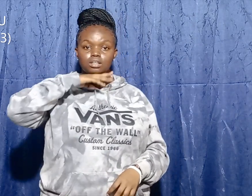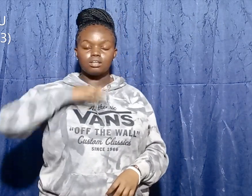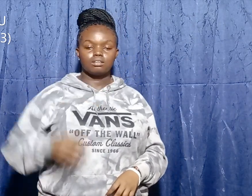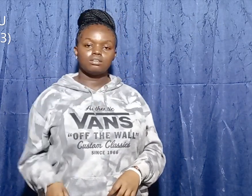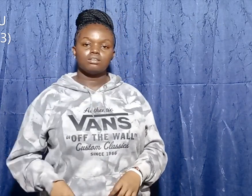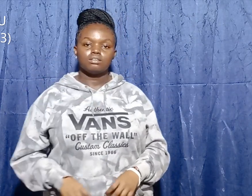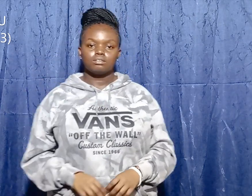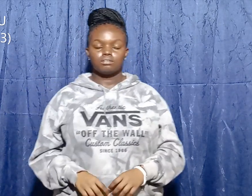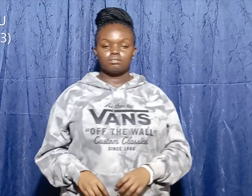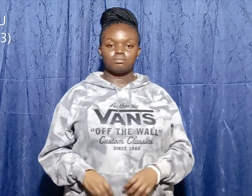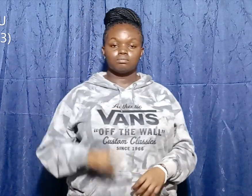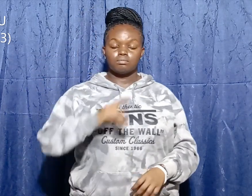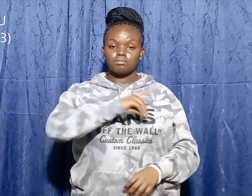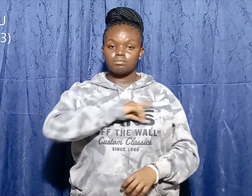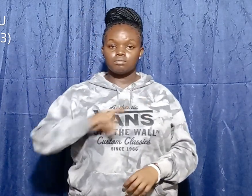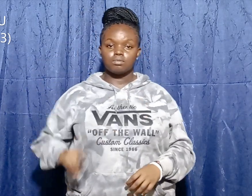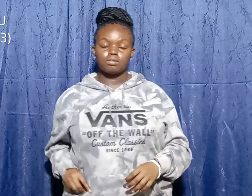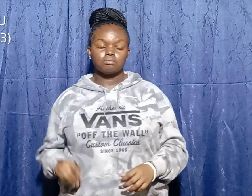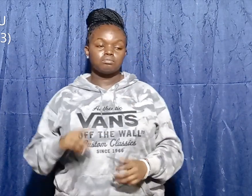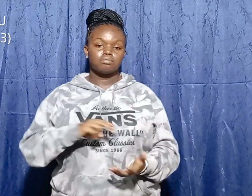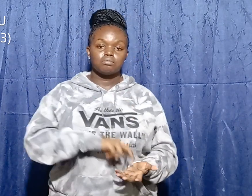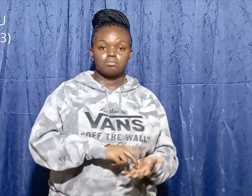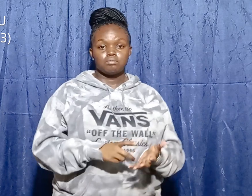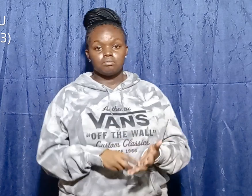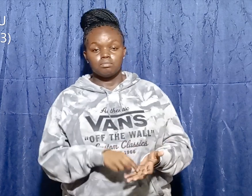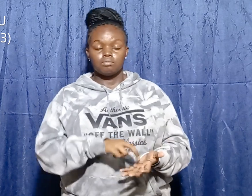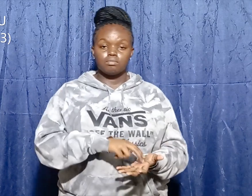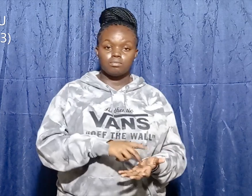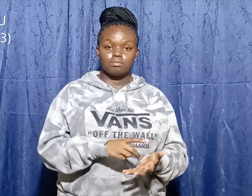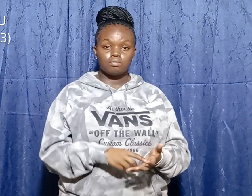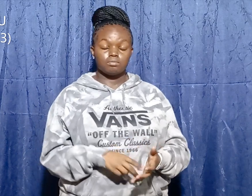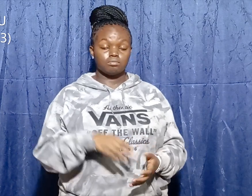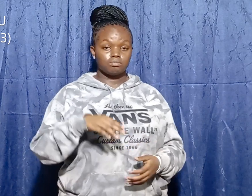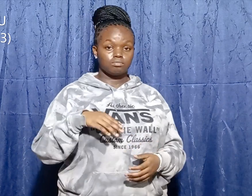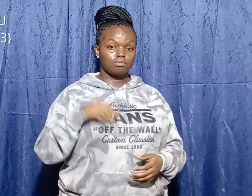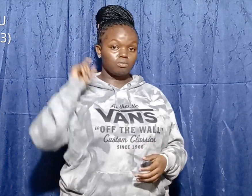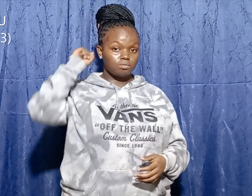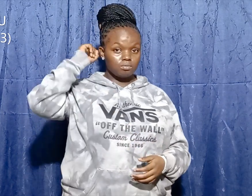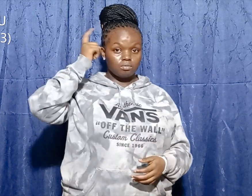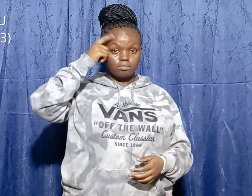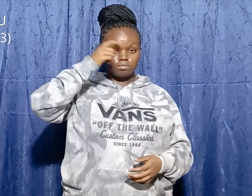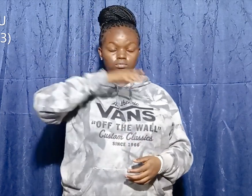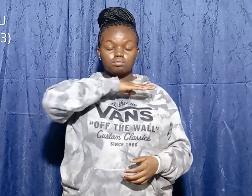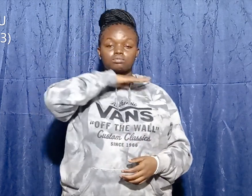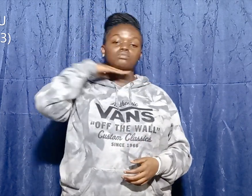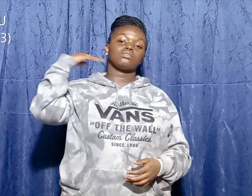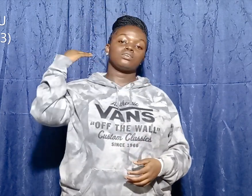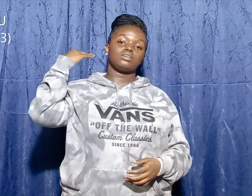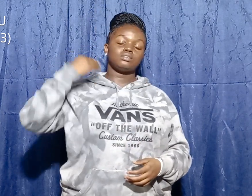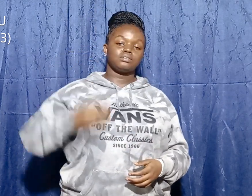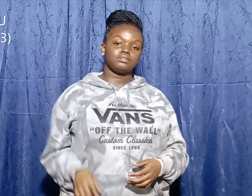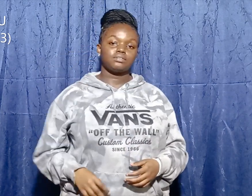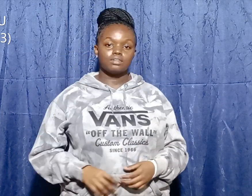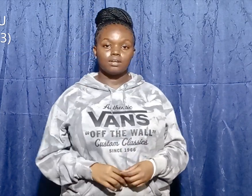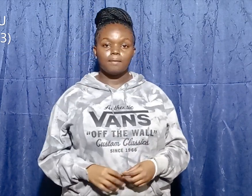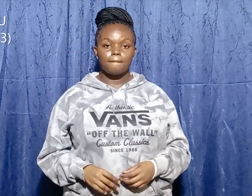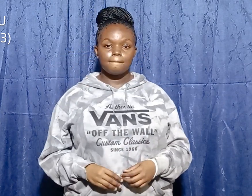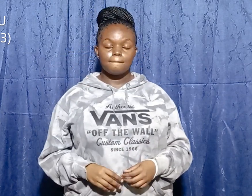David ran towards Goliath and cut his head. Philistines saw